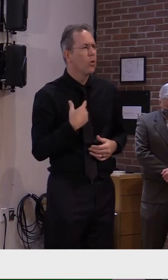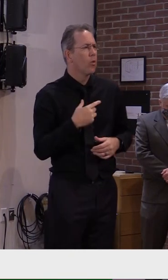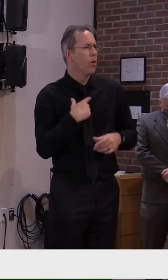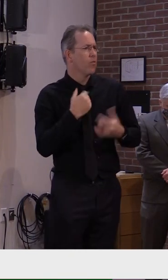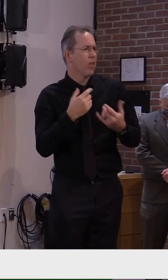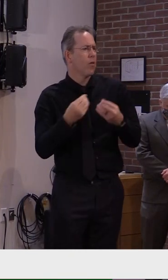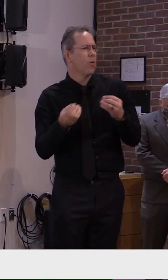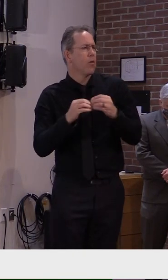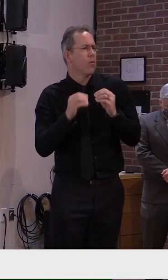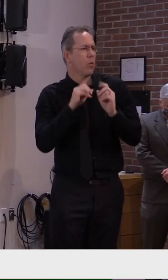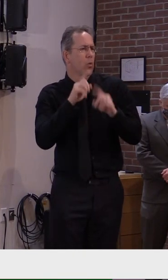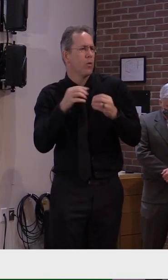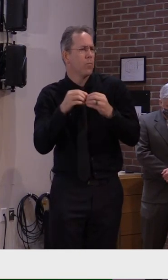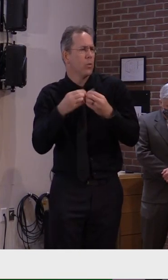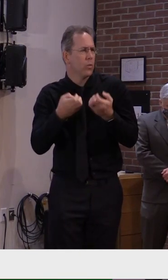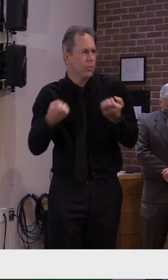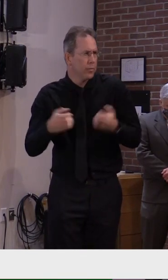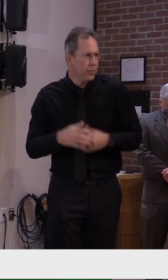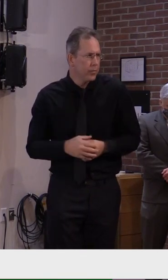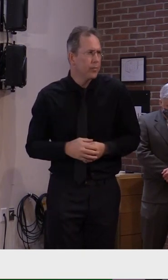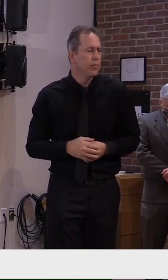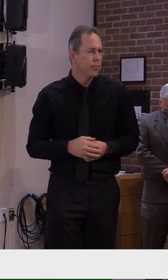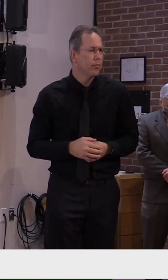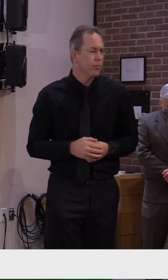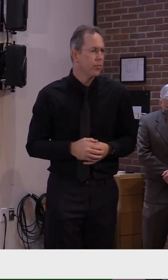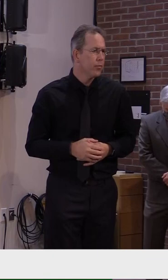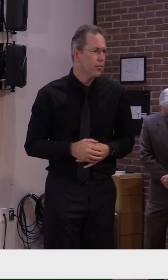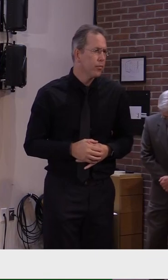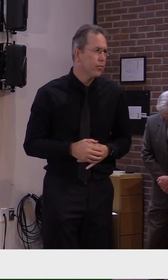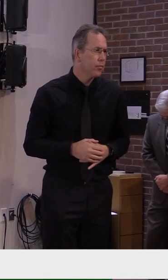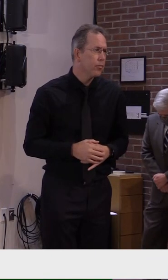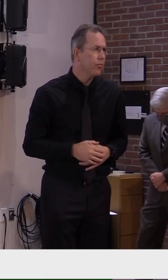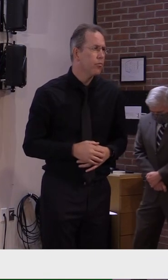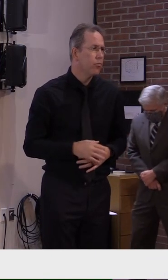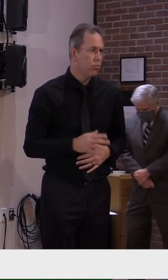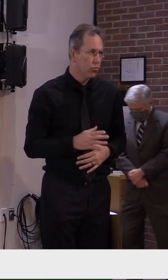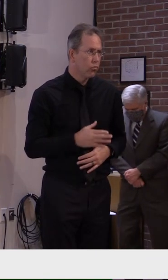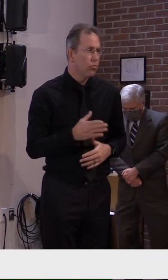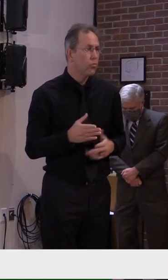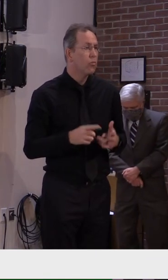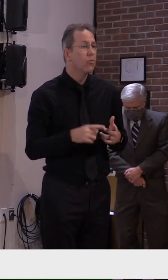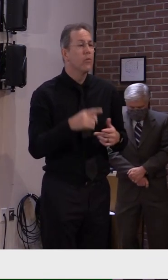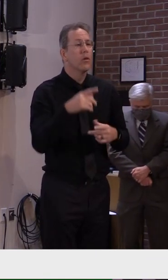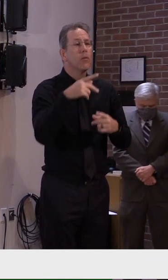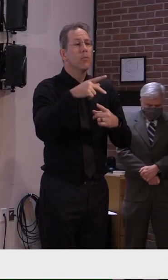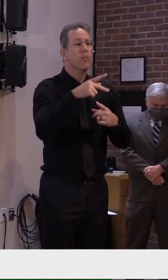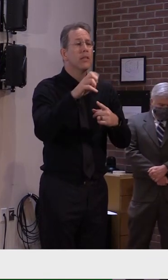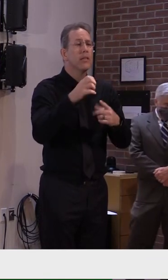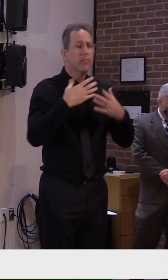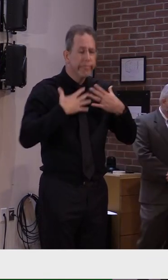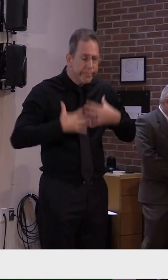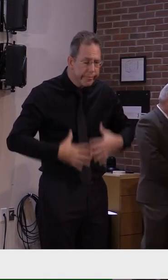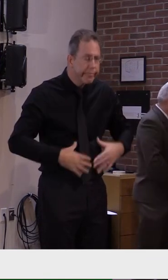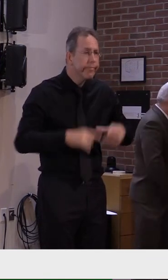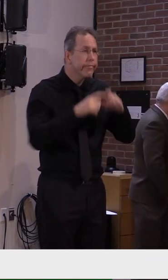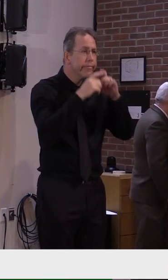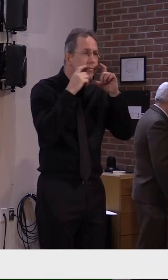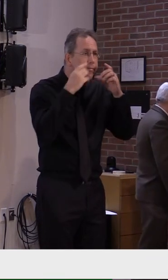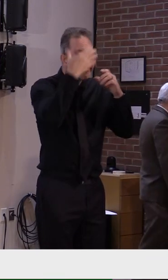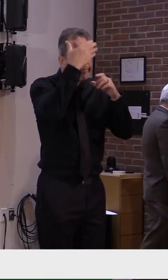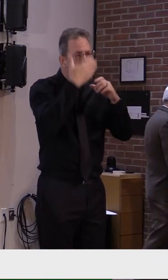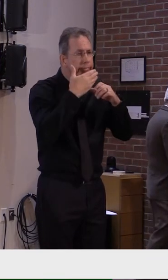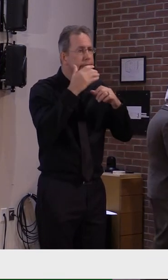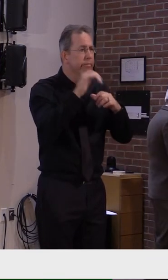back order at this point. Relative to personal protective equipment, keep in mind that the medical countermeasures